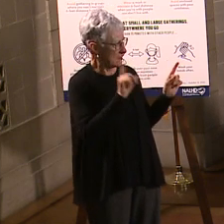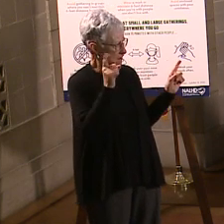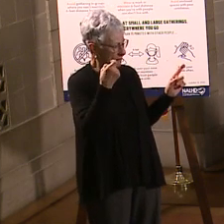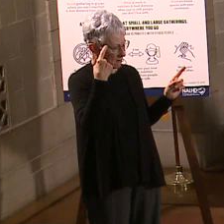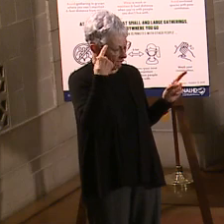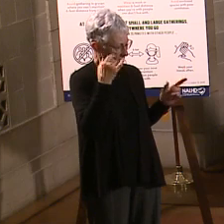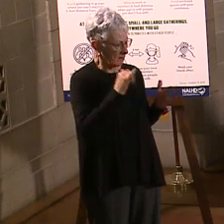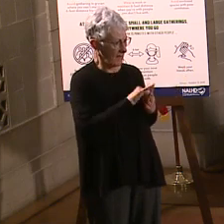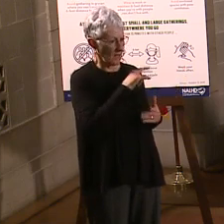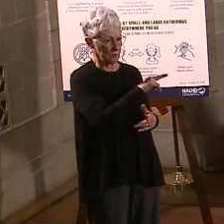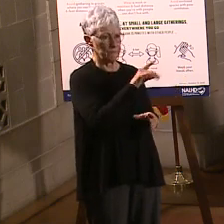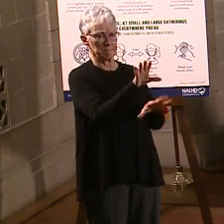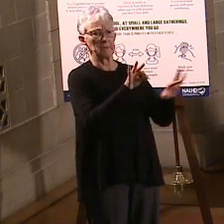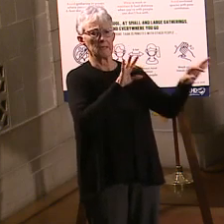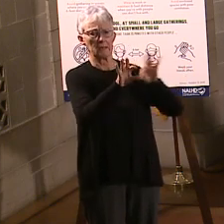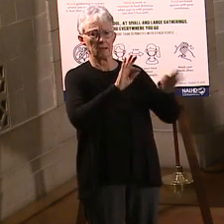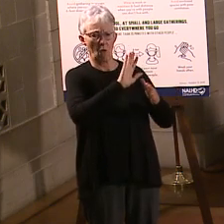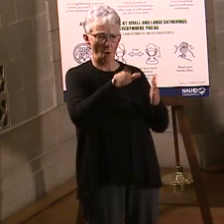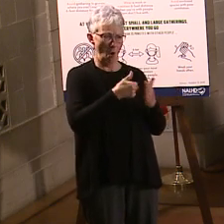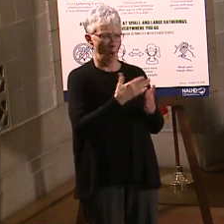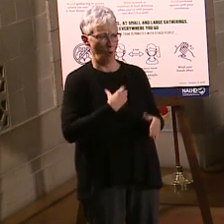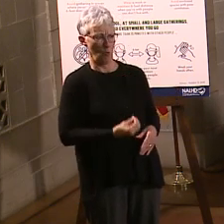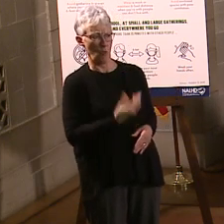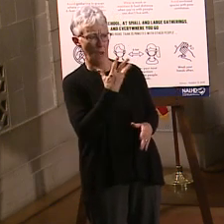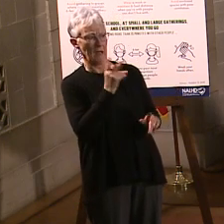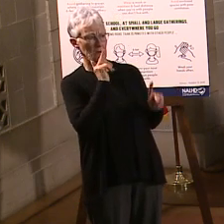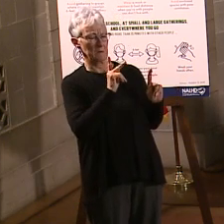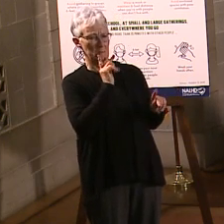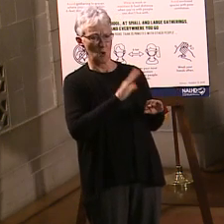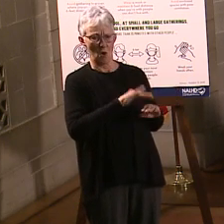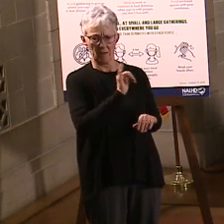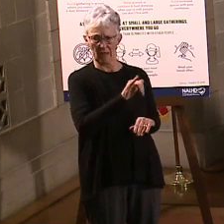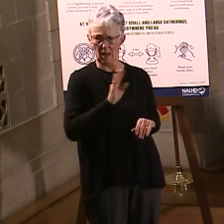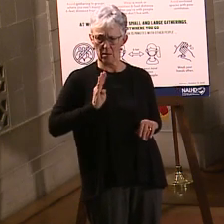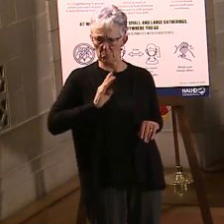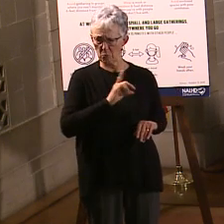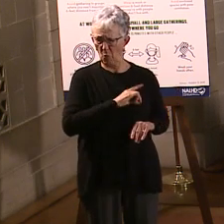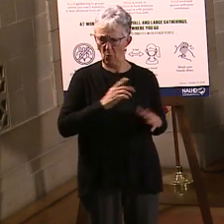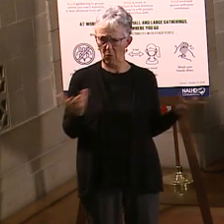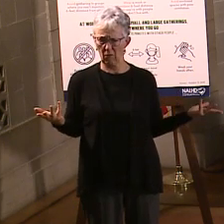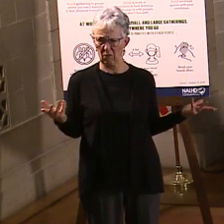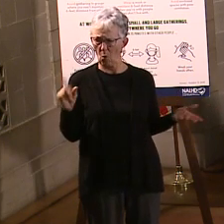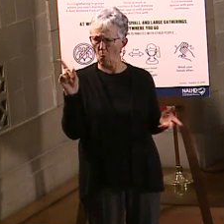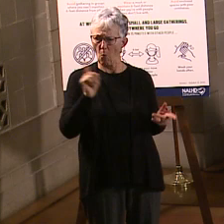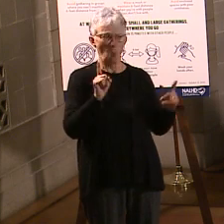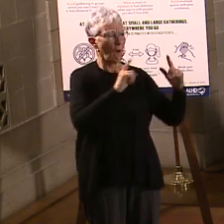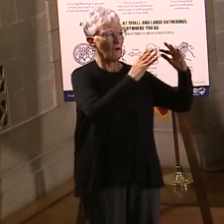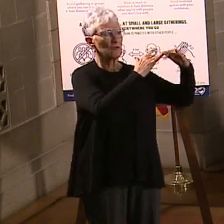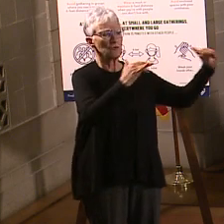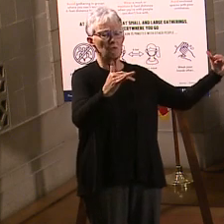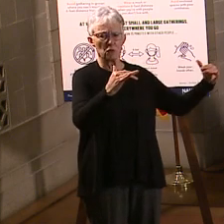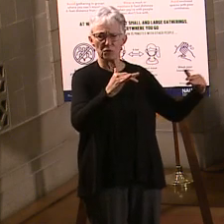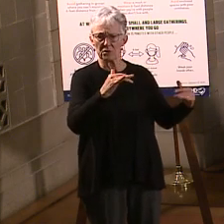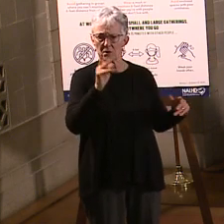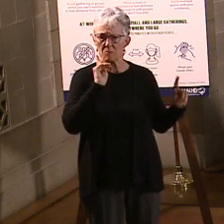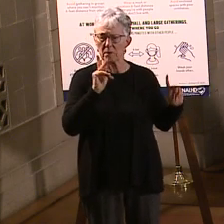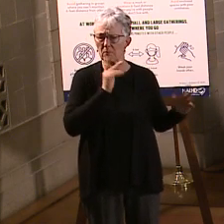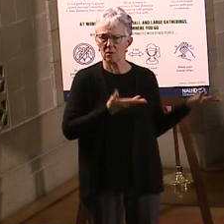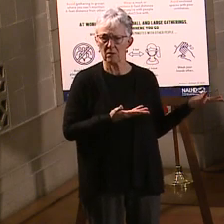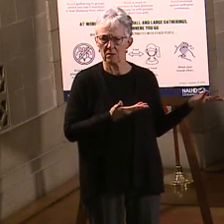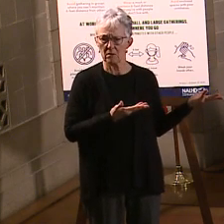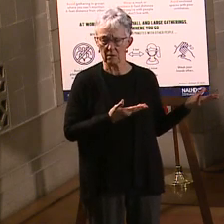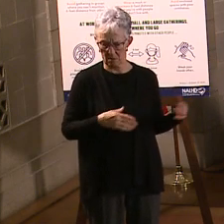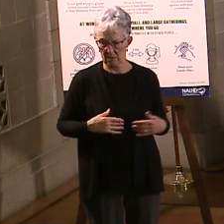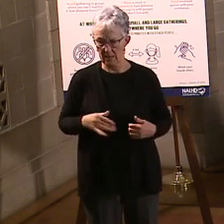shows a lack of diversity and is backward. Well, a couple things. One, the Friends of Environmental Trust